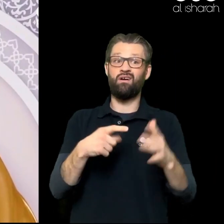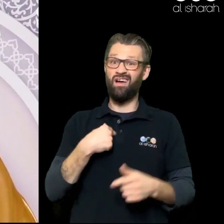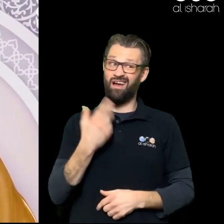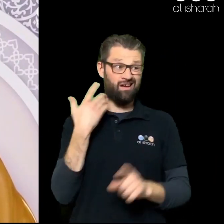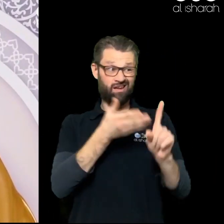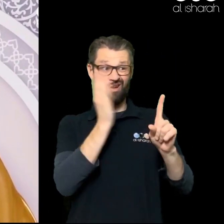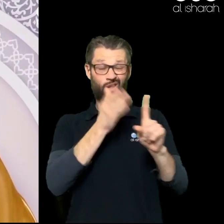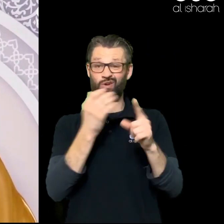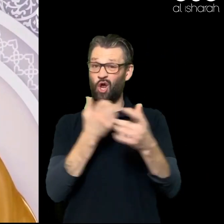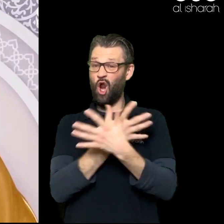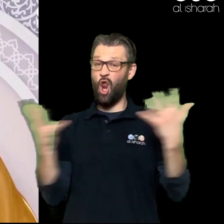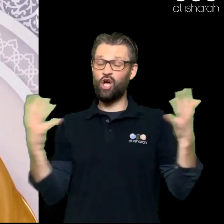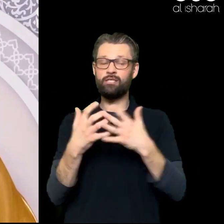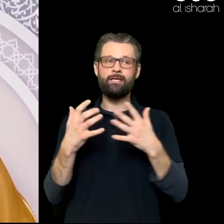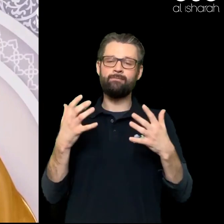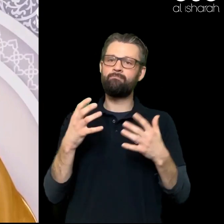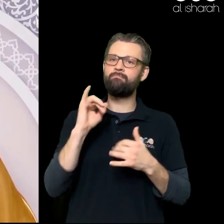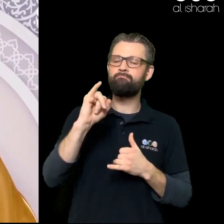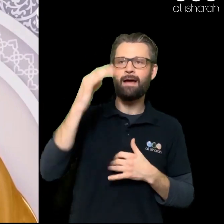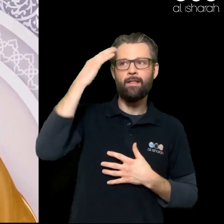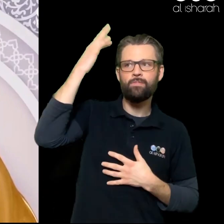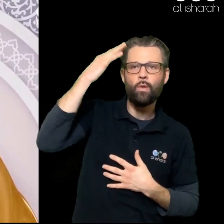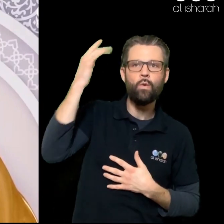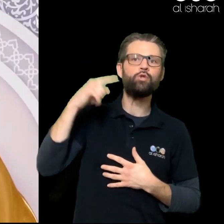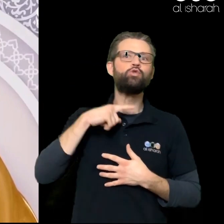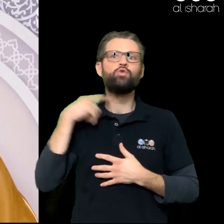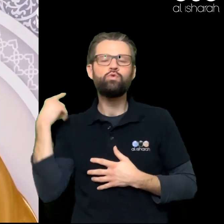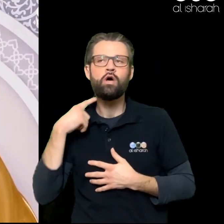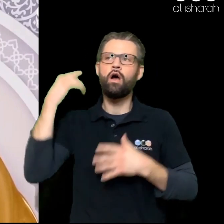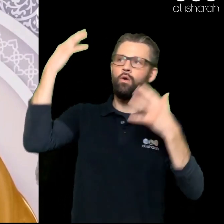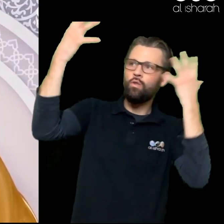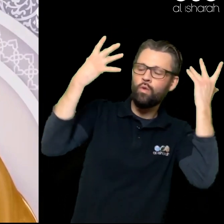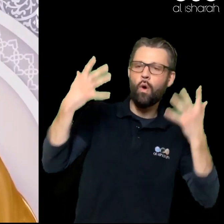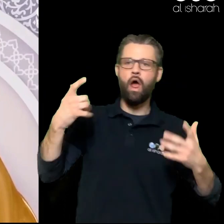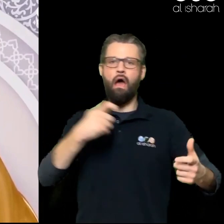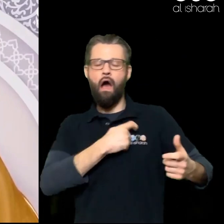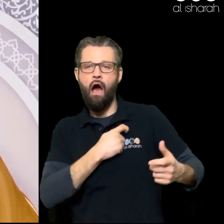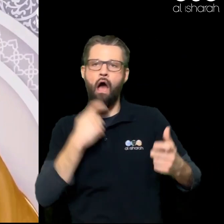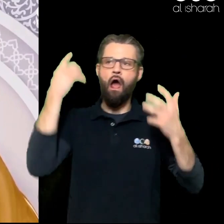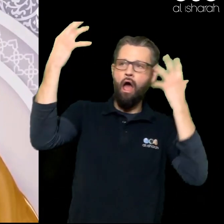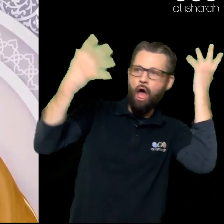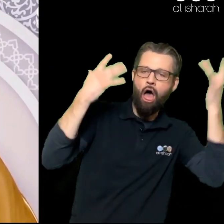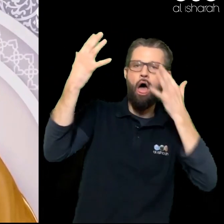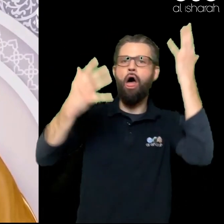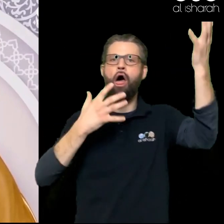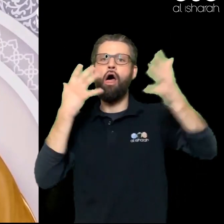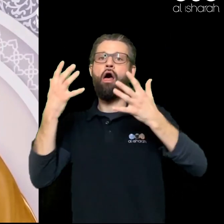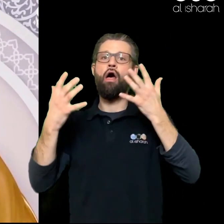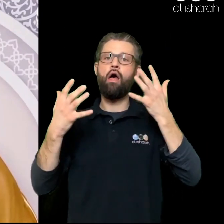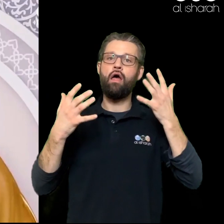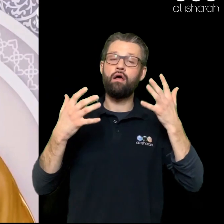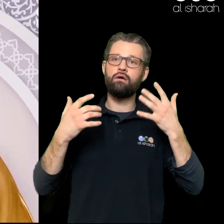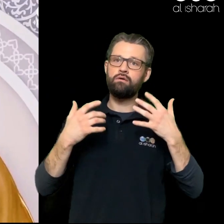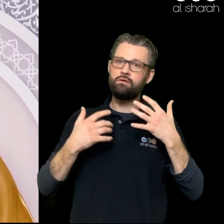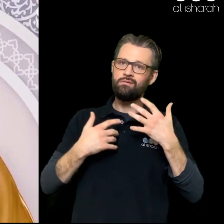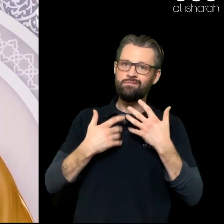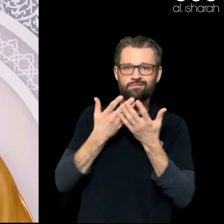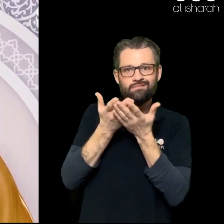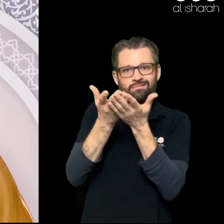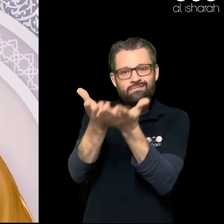goodness To those We should say Part of the remedy Would definitely be To improve on your Recitation